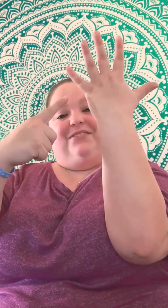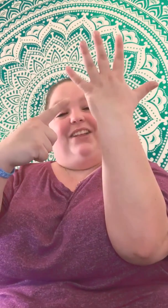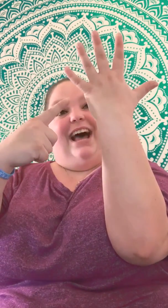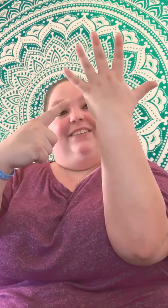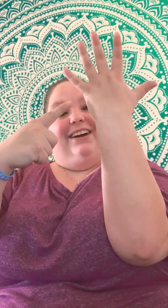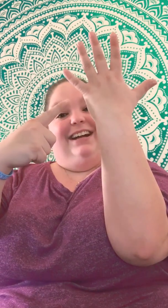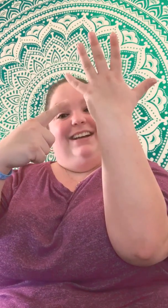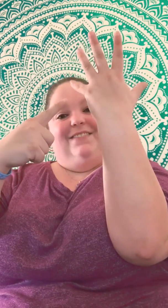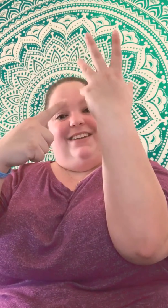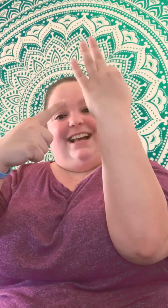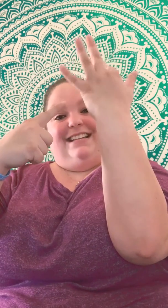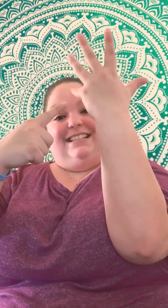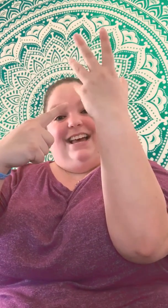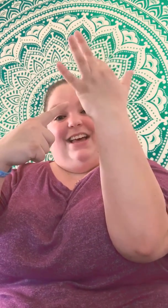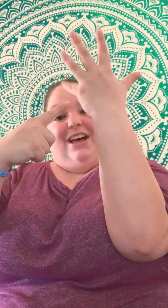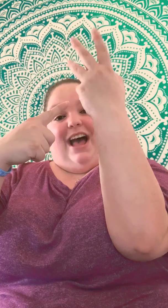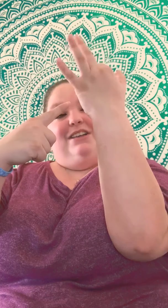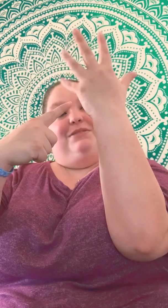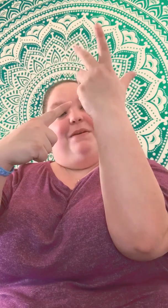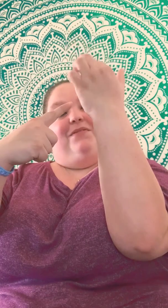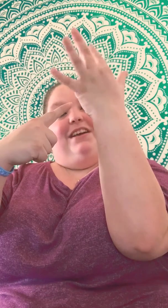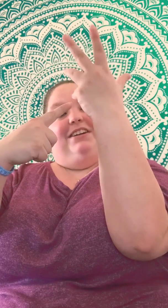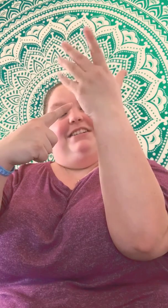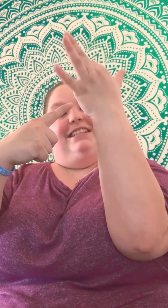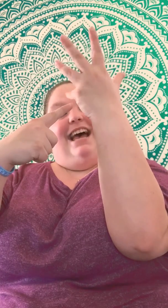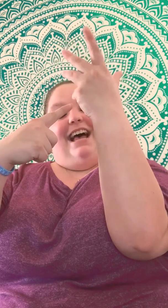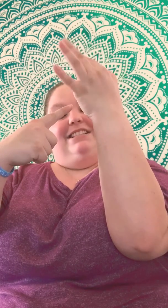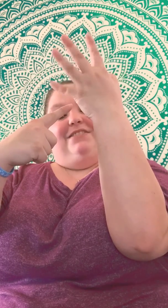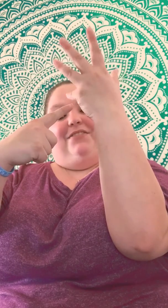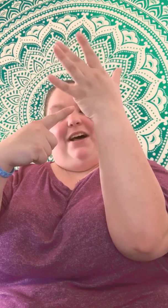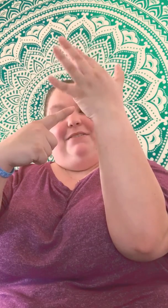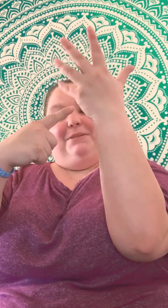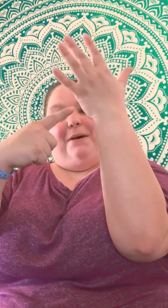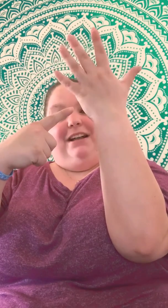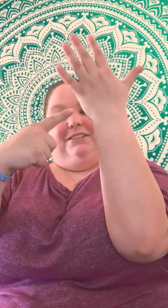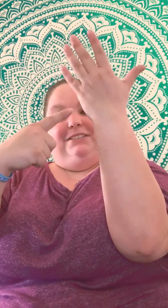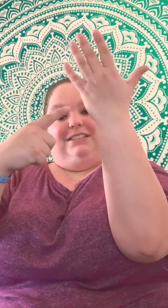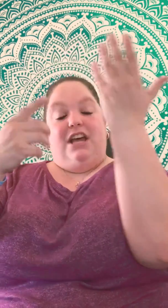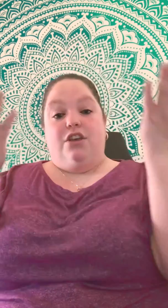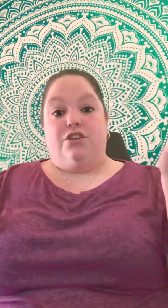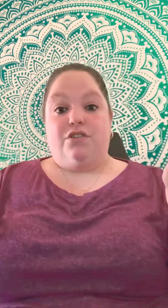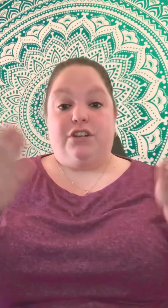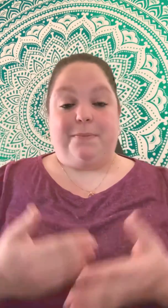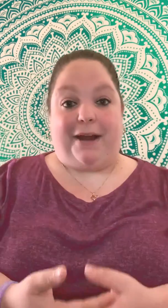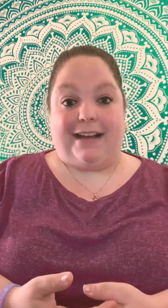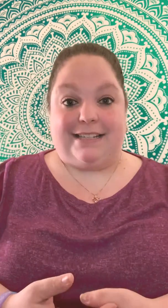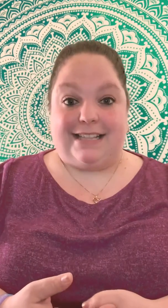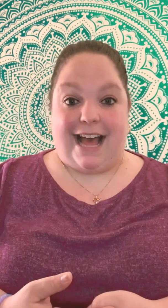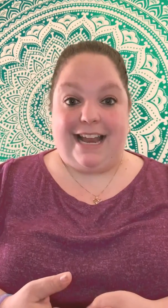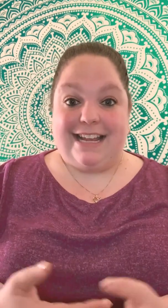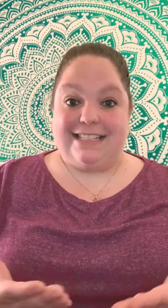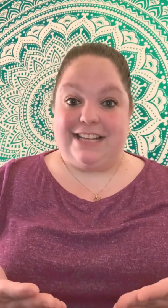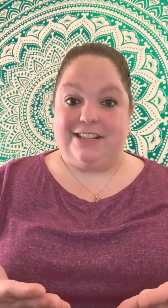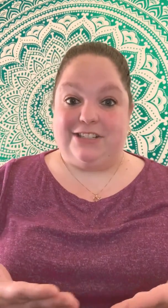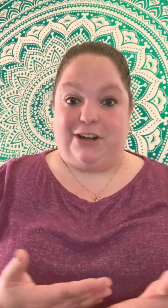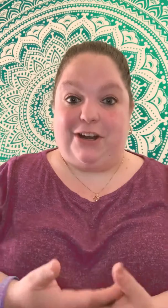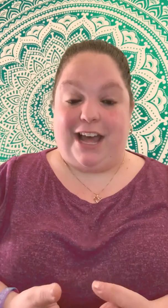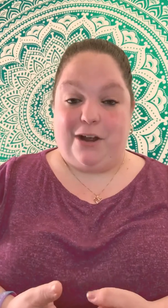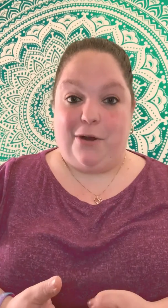flower because I use my fingers as the flower's petals. You could practice that and sing this song at home